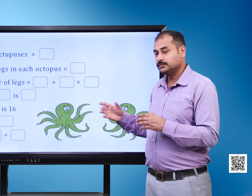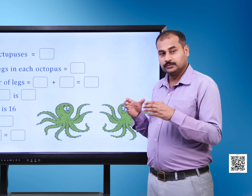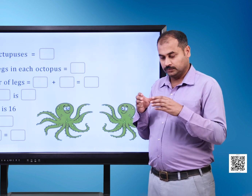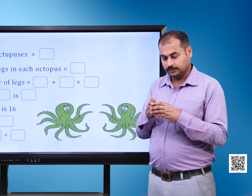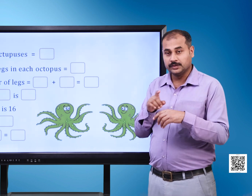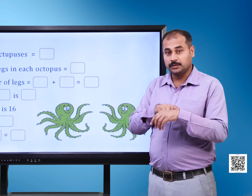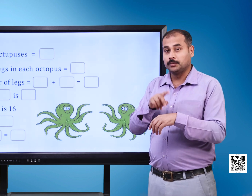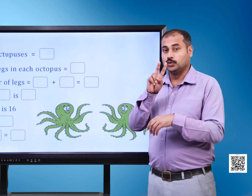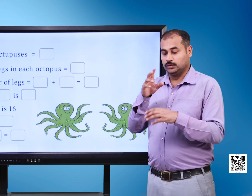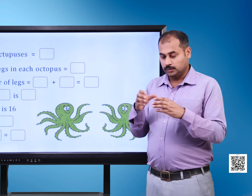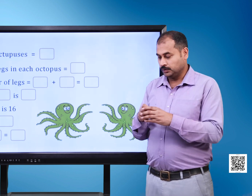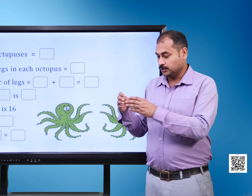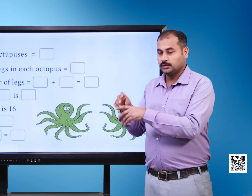two of blank, two two blank, blank, blank, blank, blank, groups two